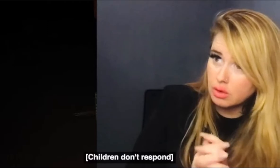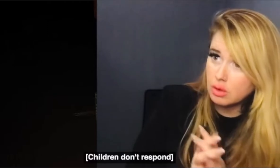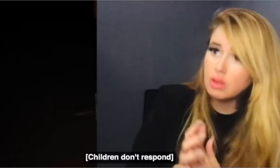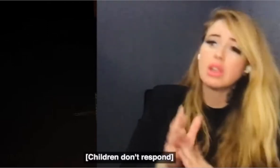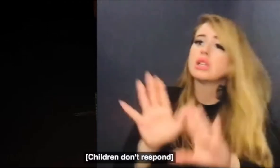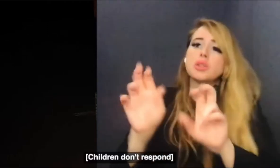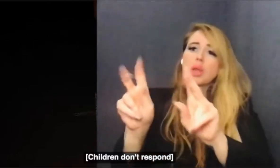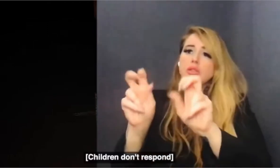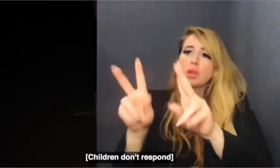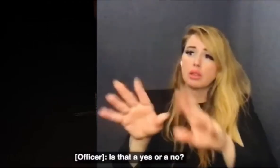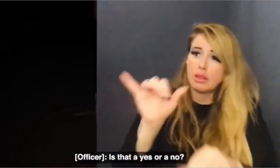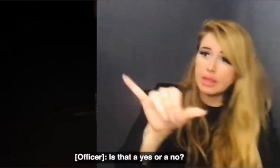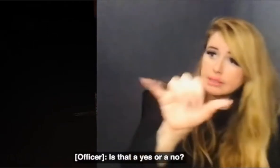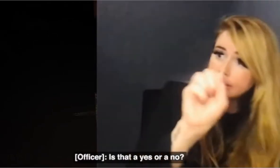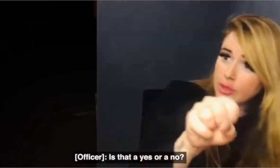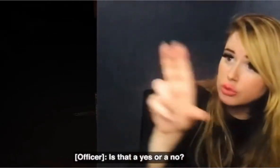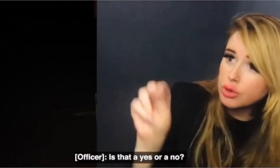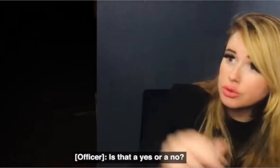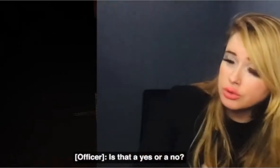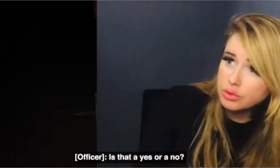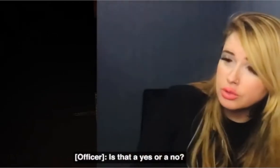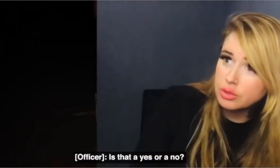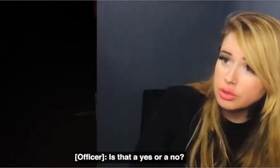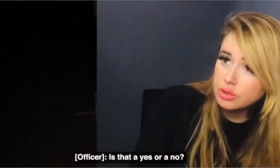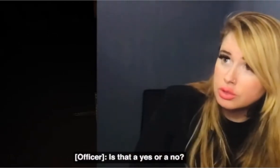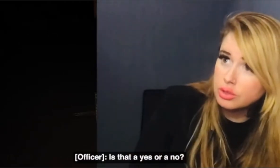okay okay is that a yes or a no